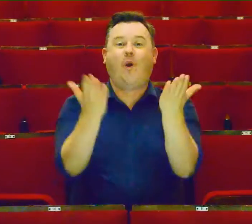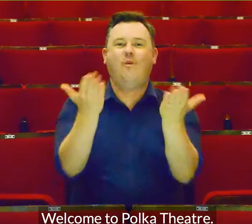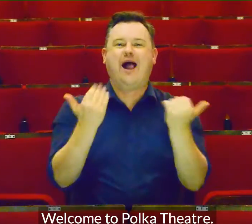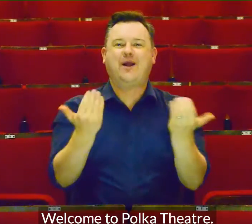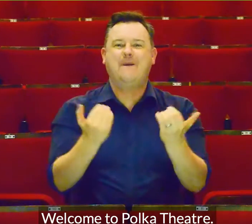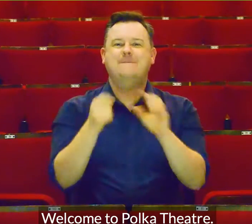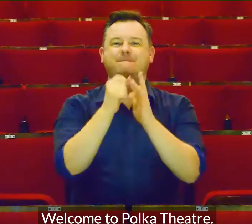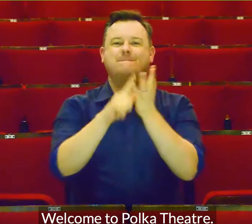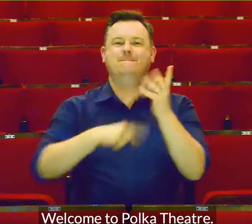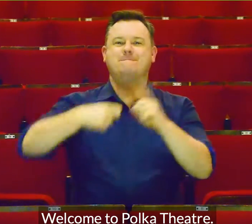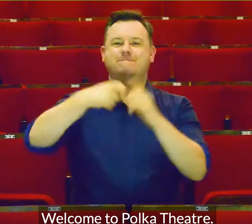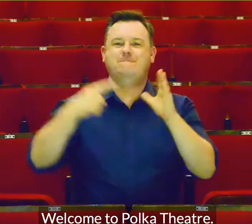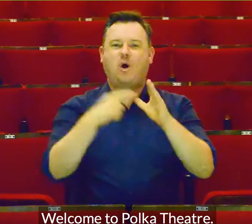Welcome to Polka Theatre.